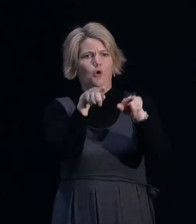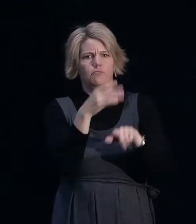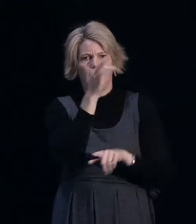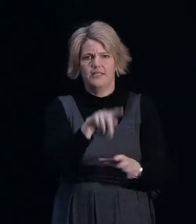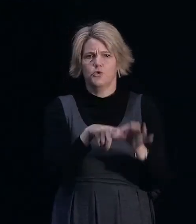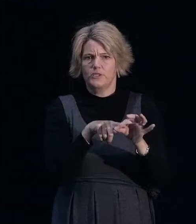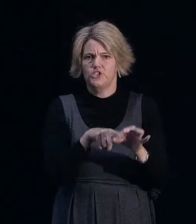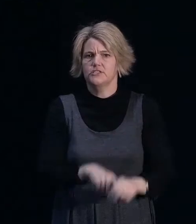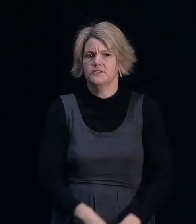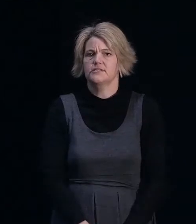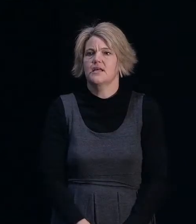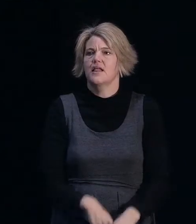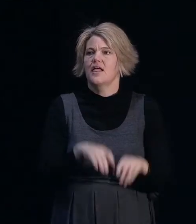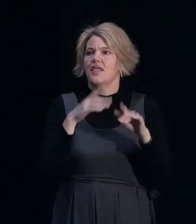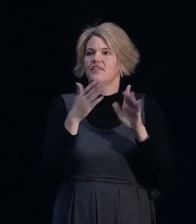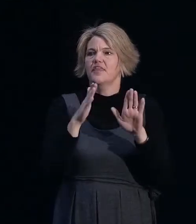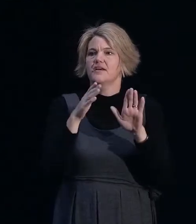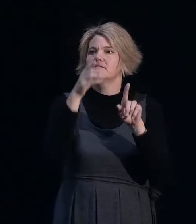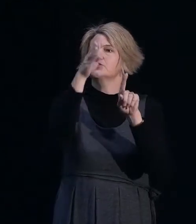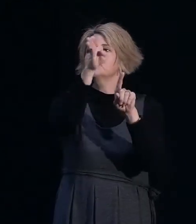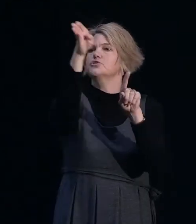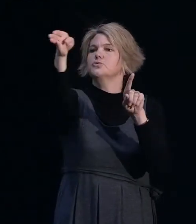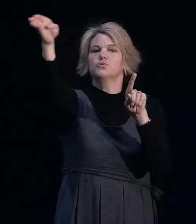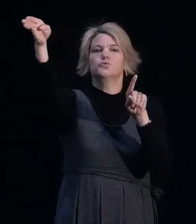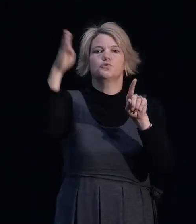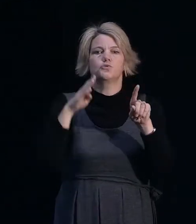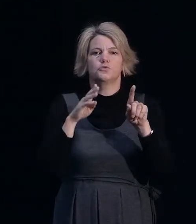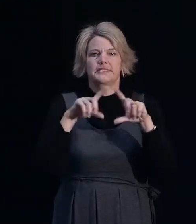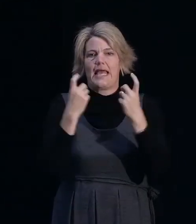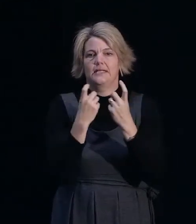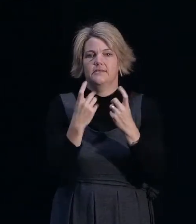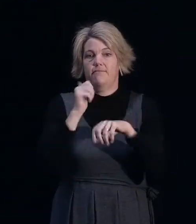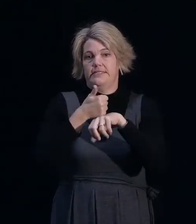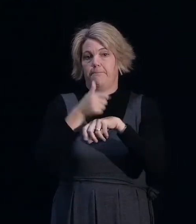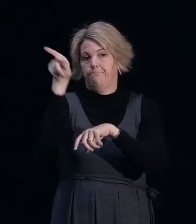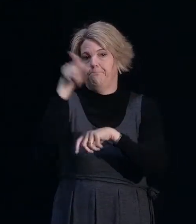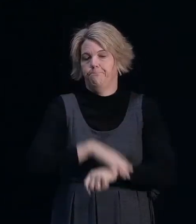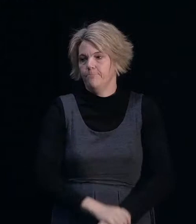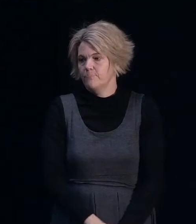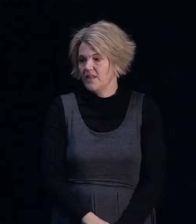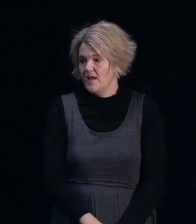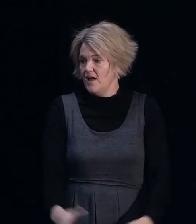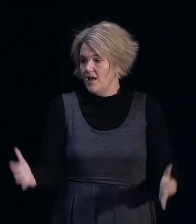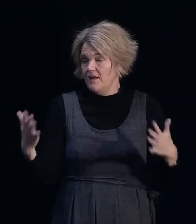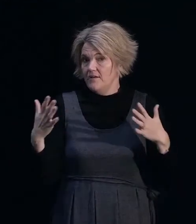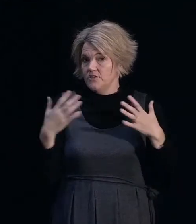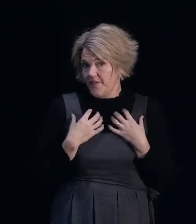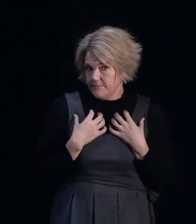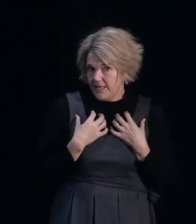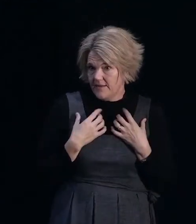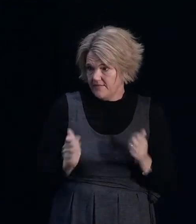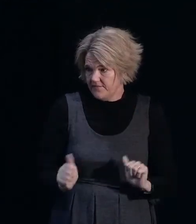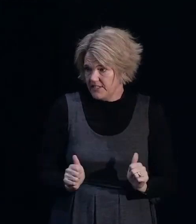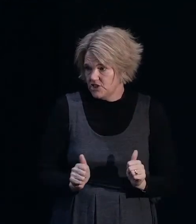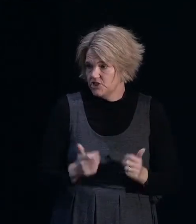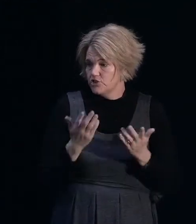questions of us. And then also the council just further down the aisle here as well. So that's kind of me in terms of the key things. And